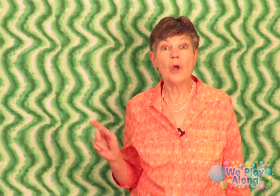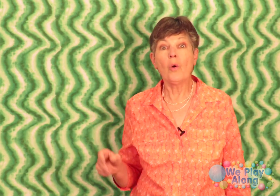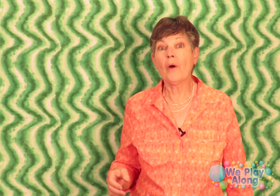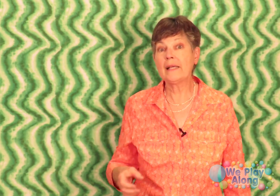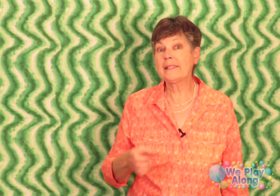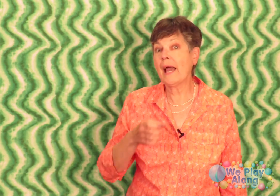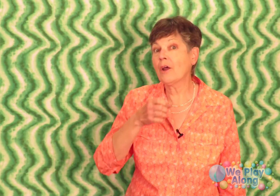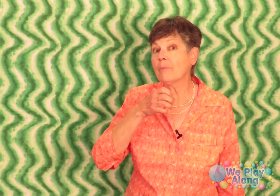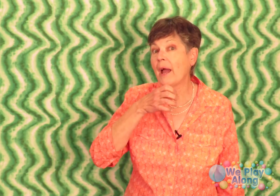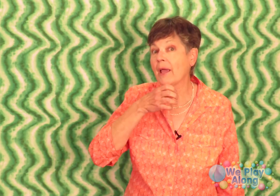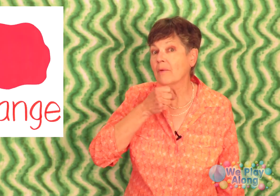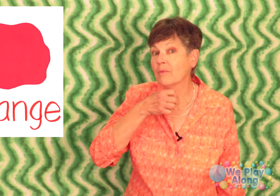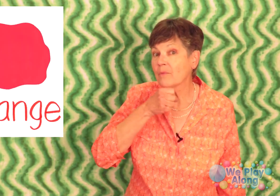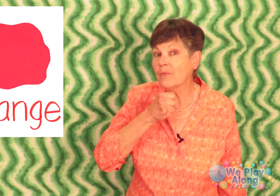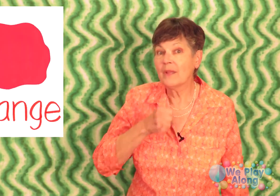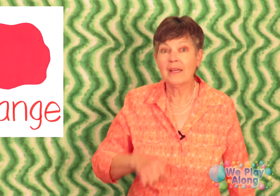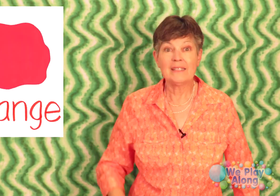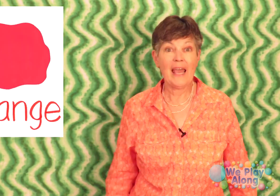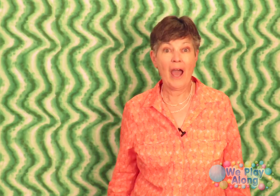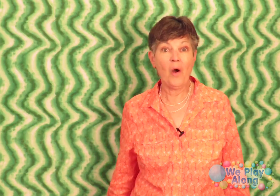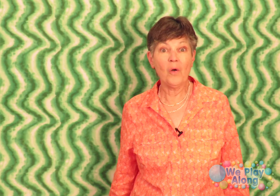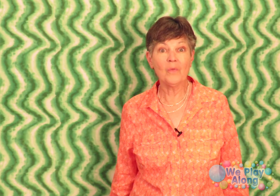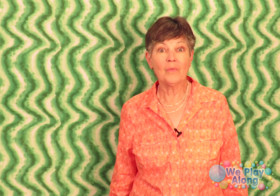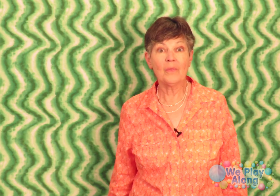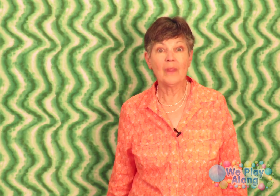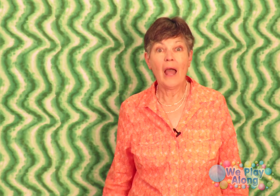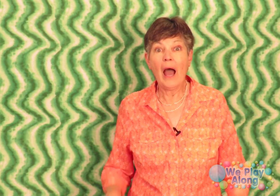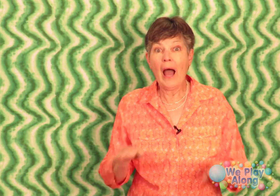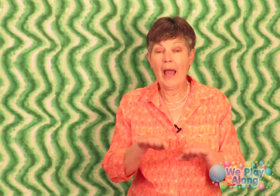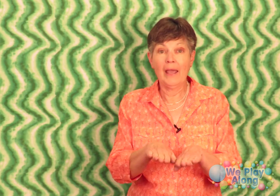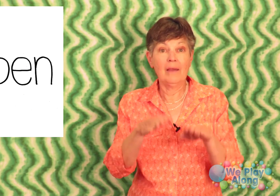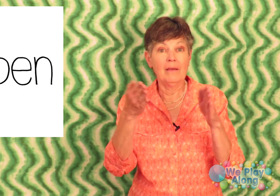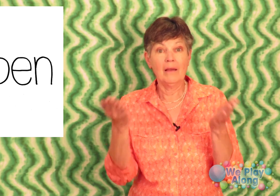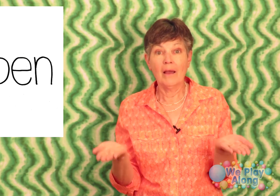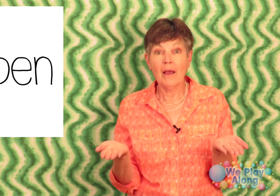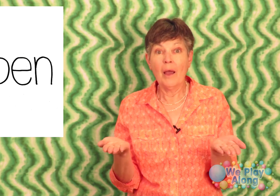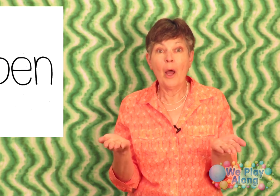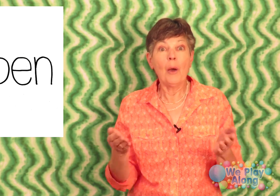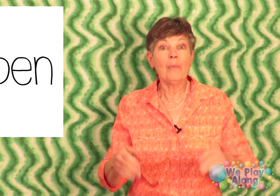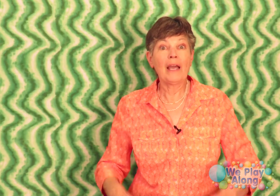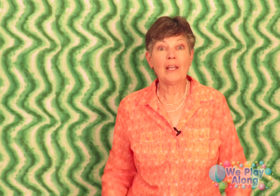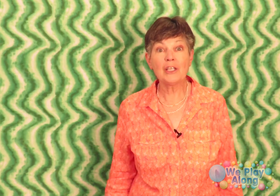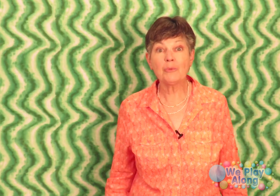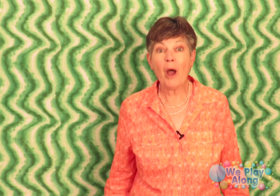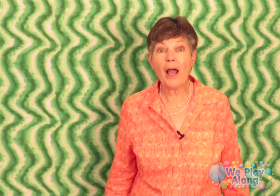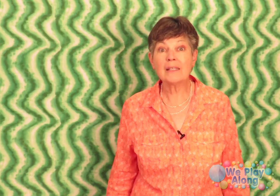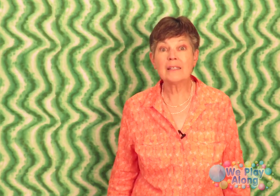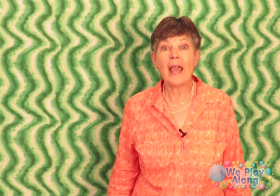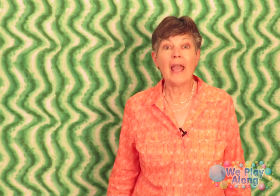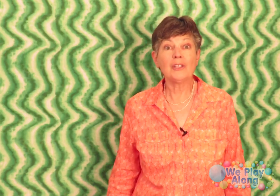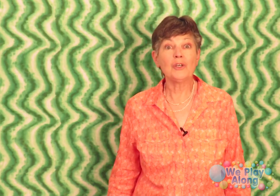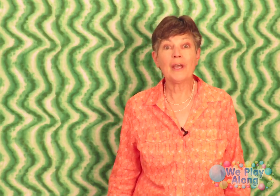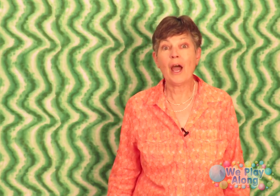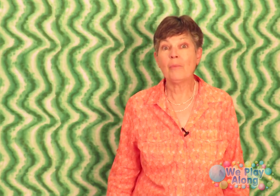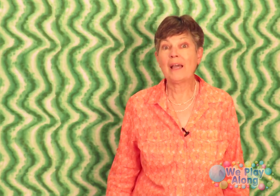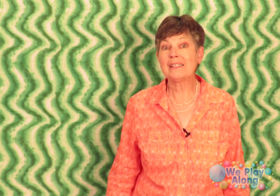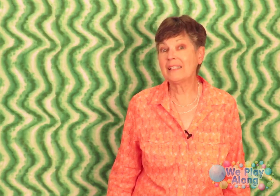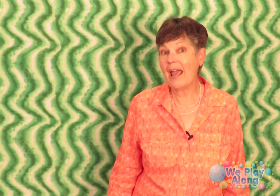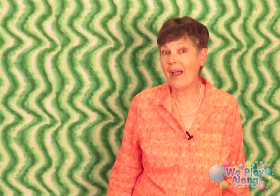where I sat on my towel I my lunch box and took out my snack